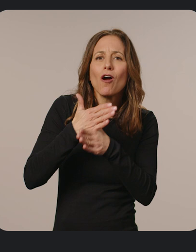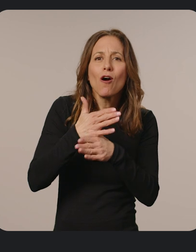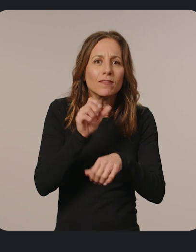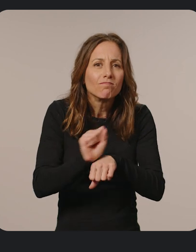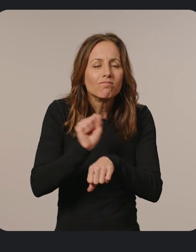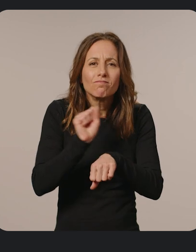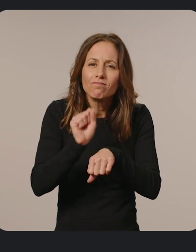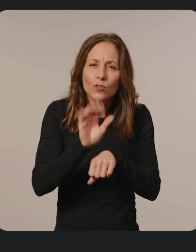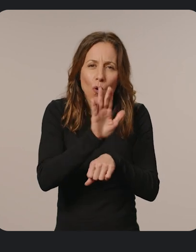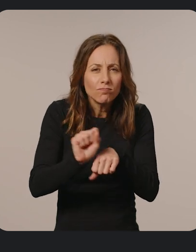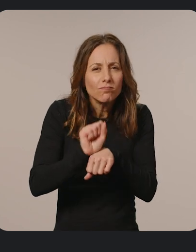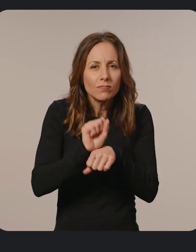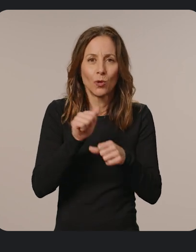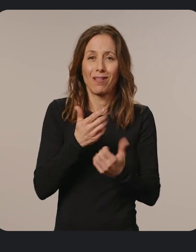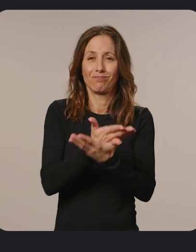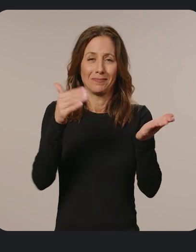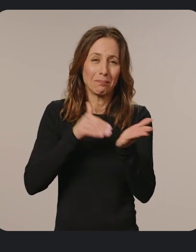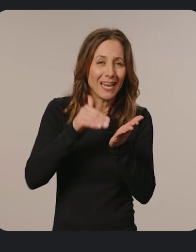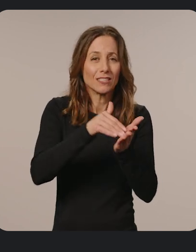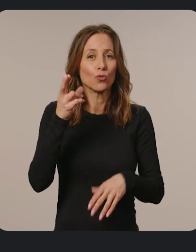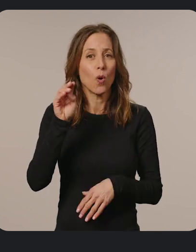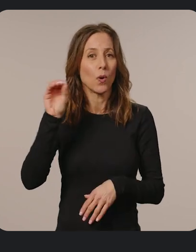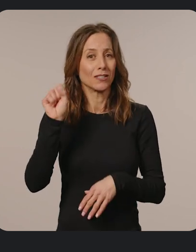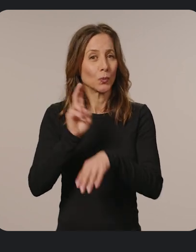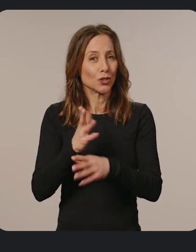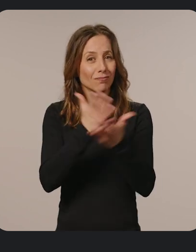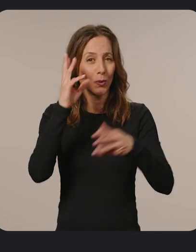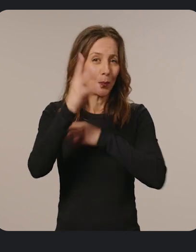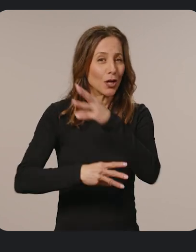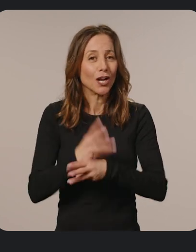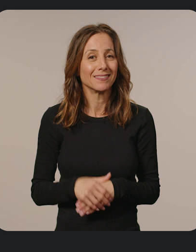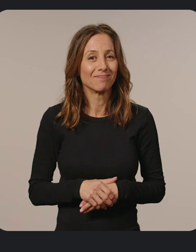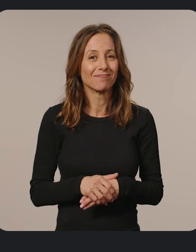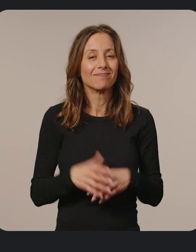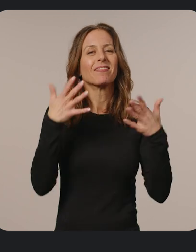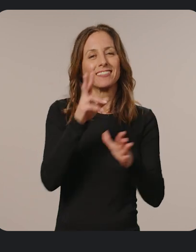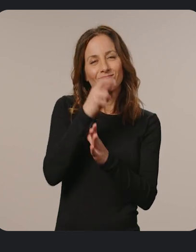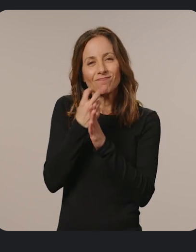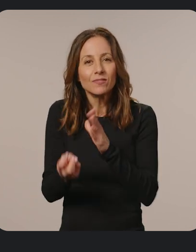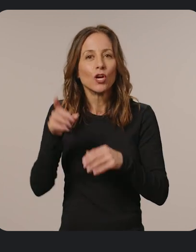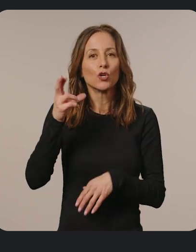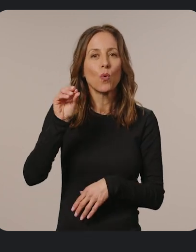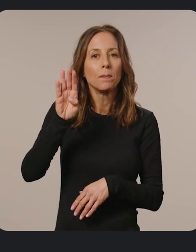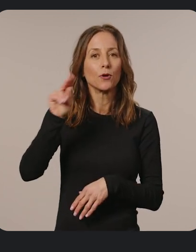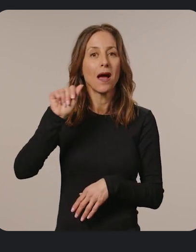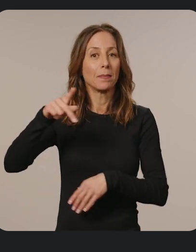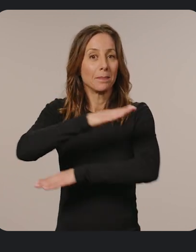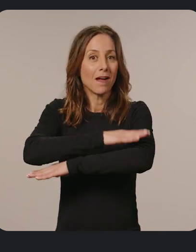work you've already invested in with millions of Chrome OS users around the world. Let's dive into these Chromebook app platforms and